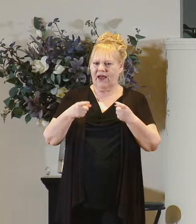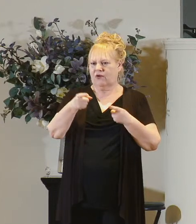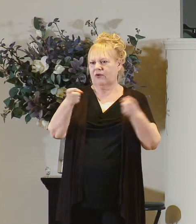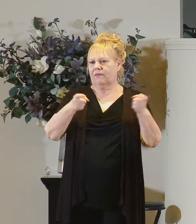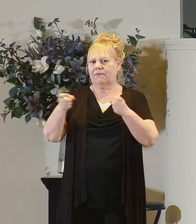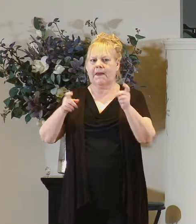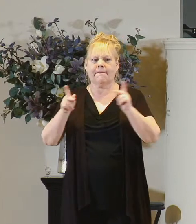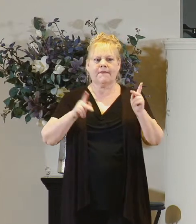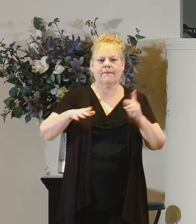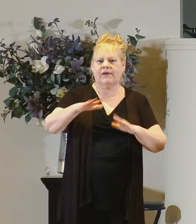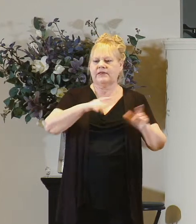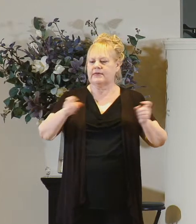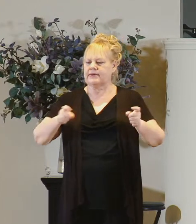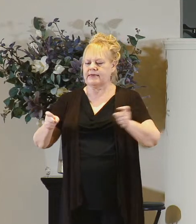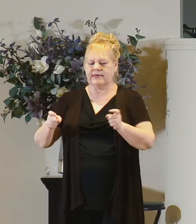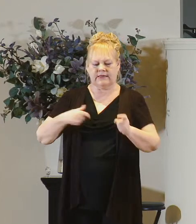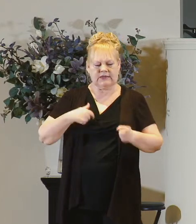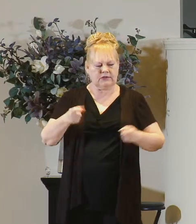as best you can